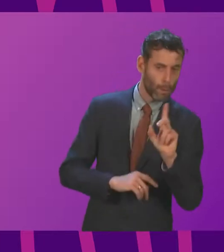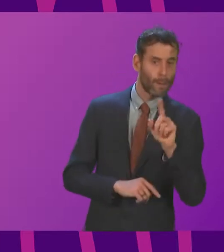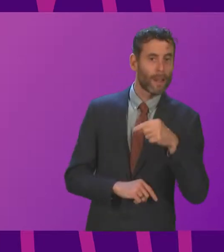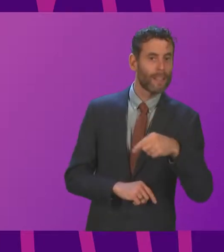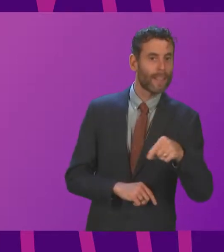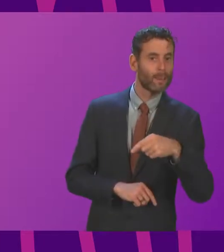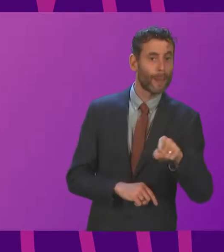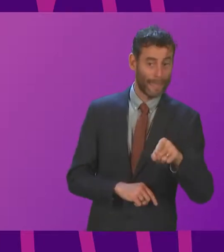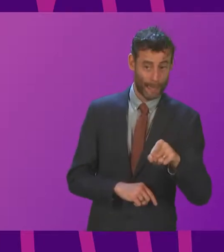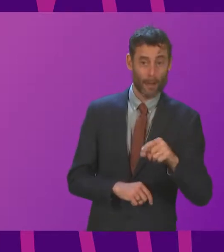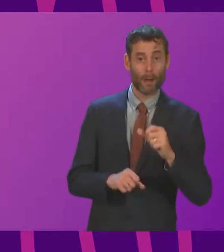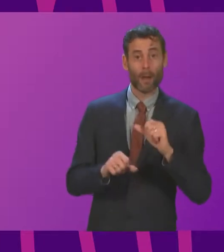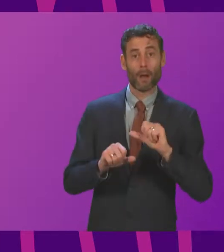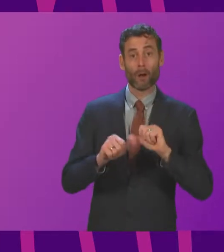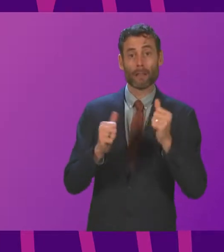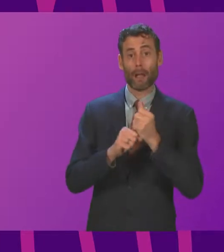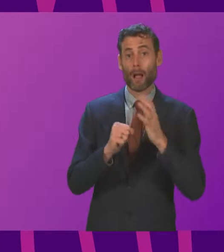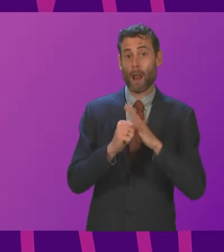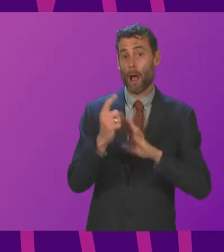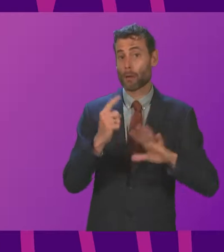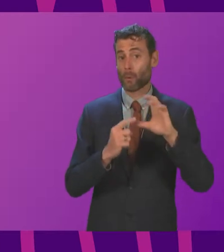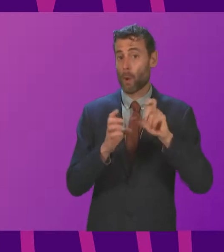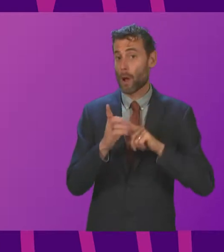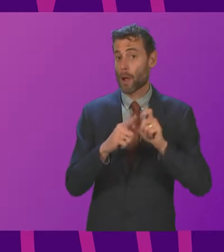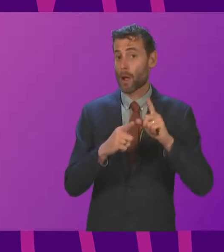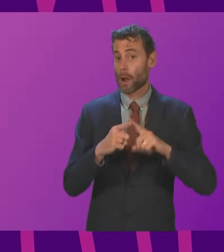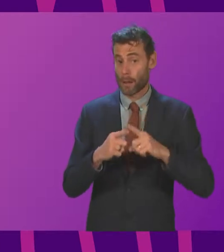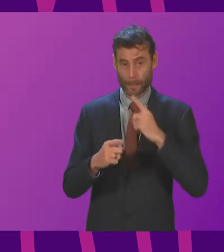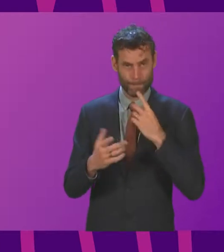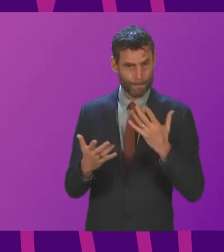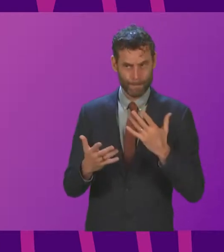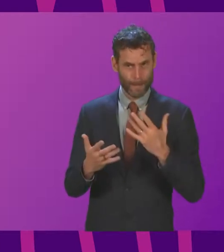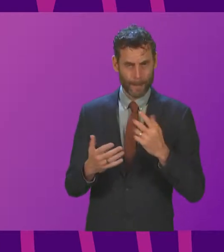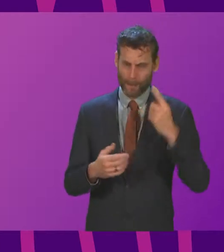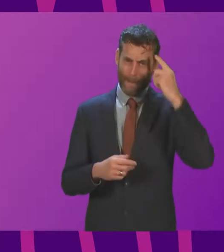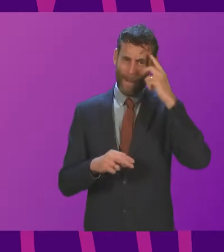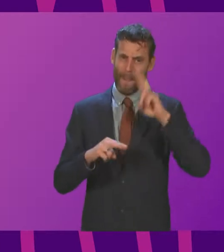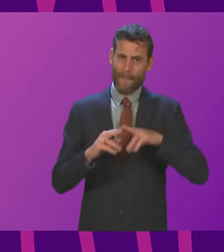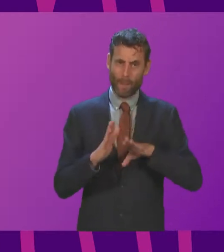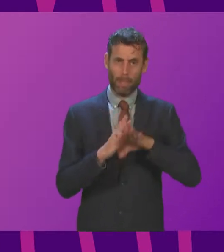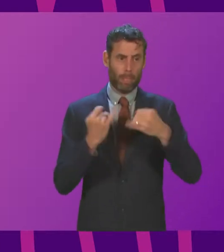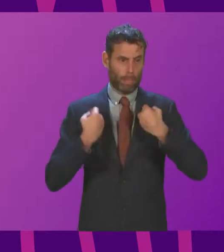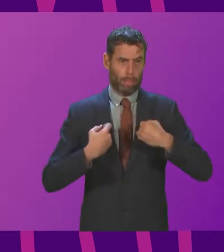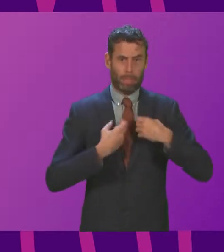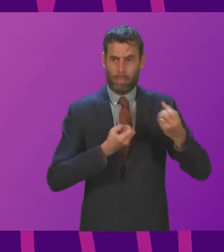and Greater Glasgow and Clyde said that no specific provision has been made for additional inpatient capacity during COP26.